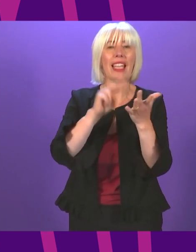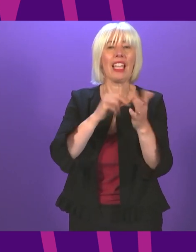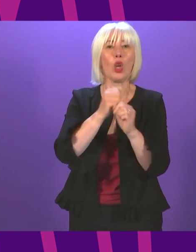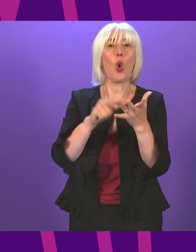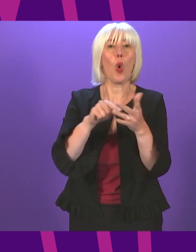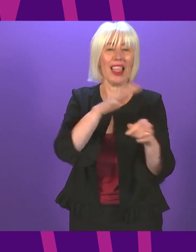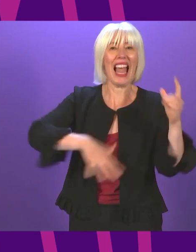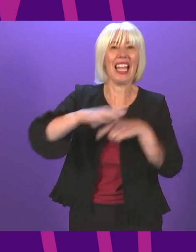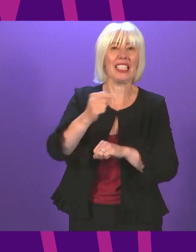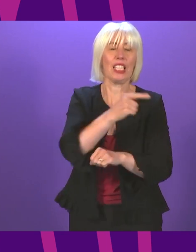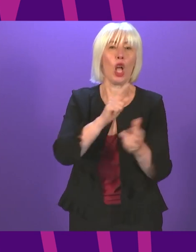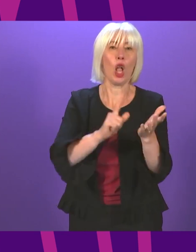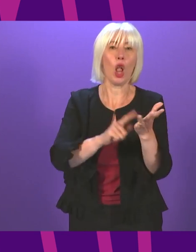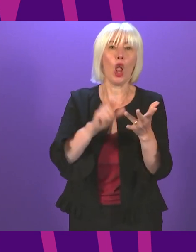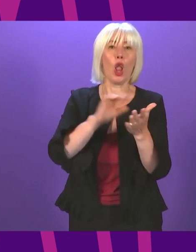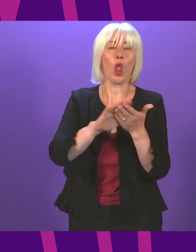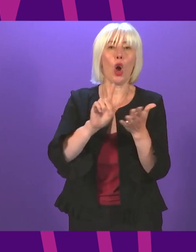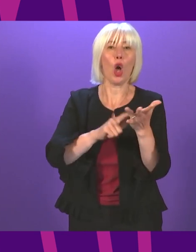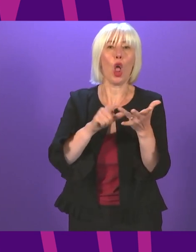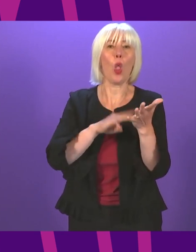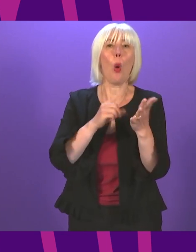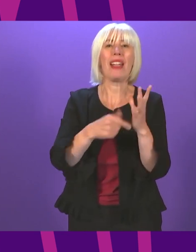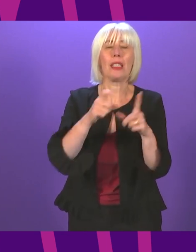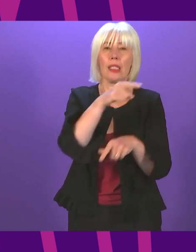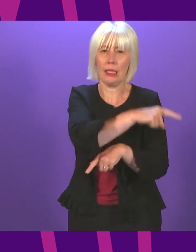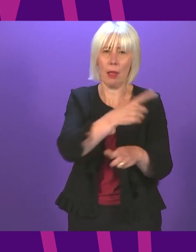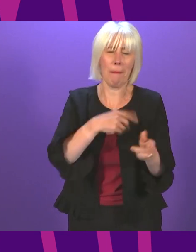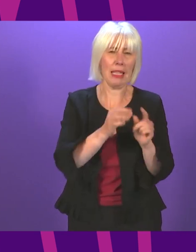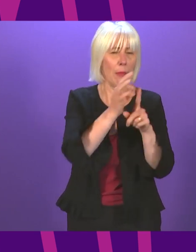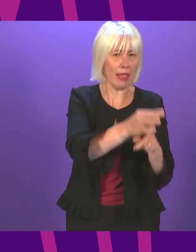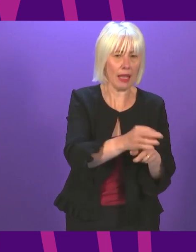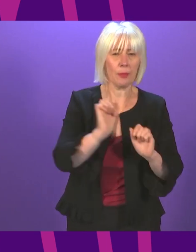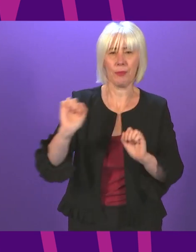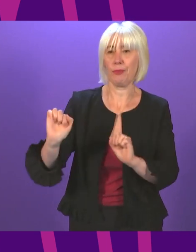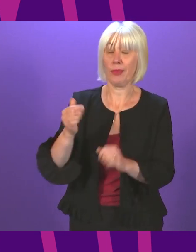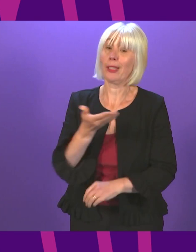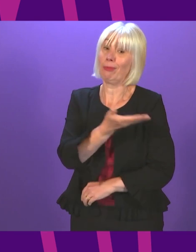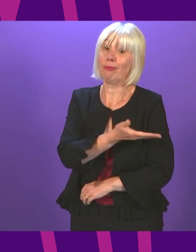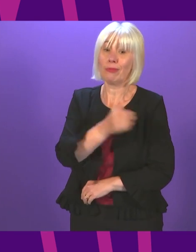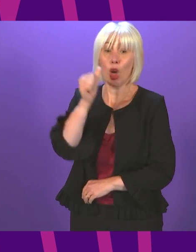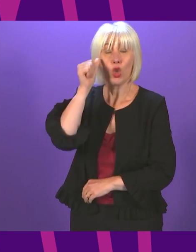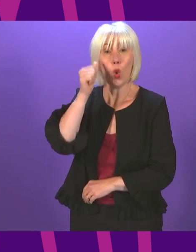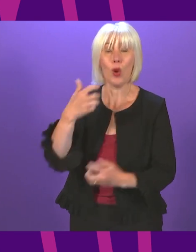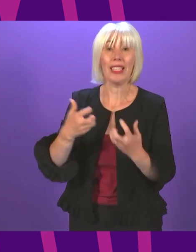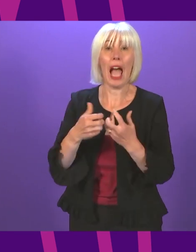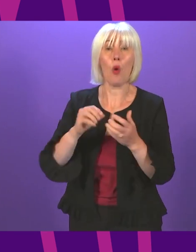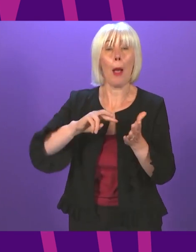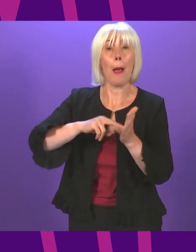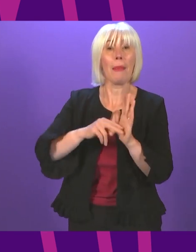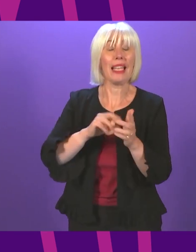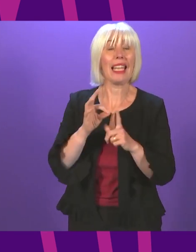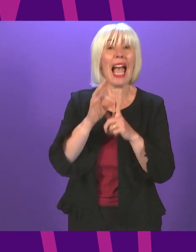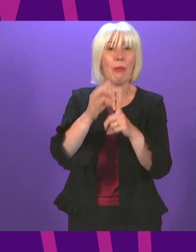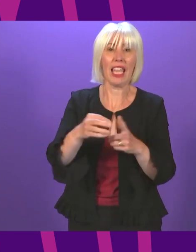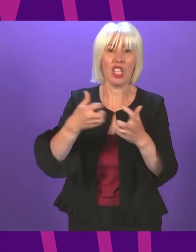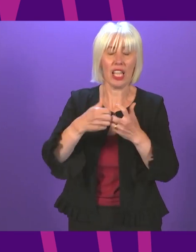Jackie Bailey's been in this Parliament since its inception. She is very well aware of the constraints on ministers when it comes to planning applications and I'm actually quite